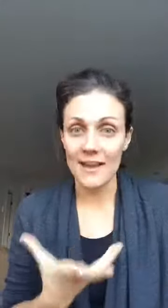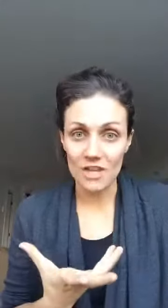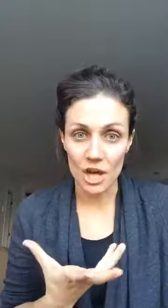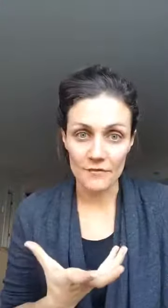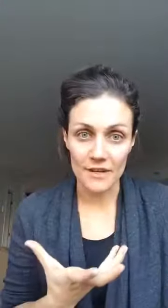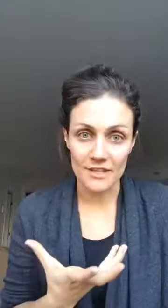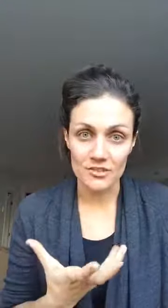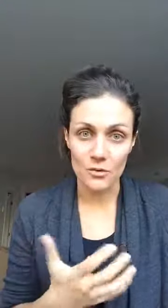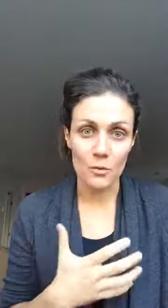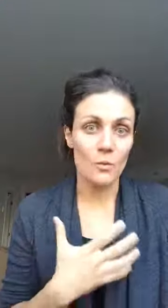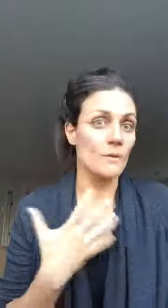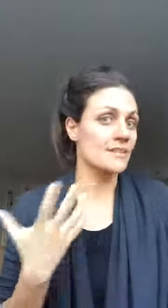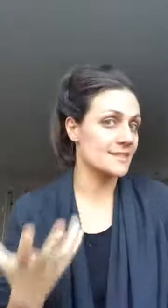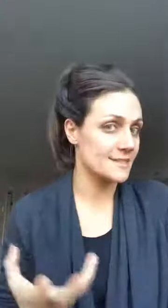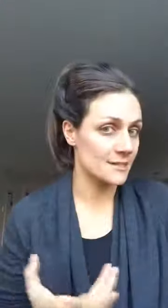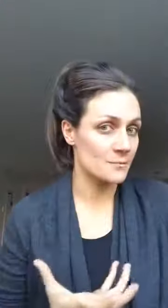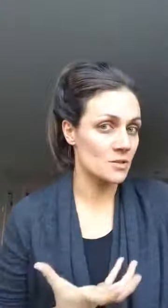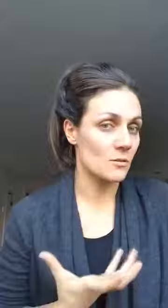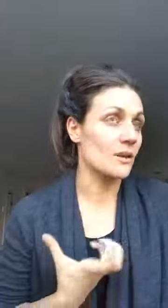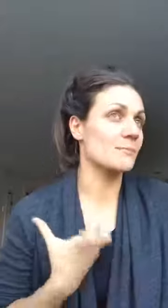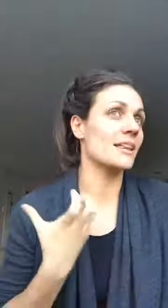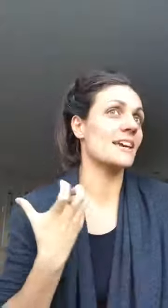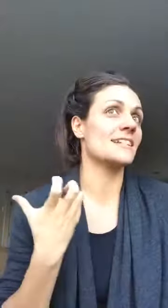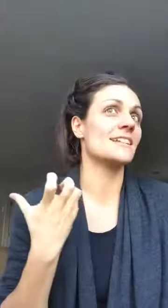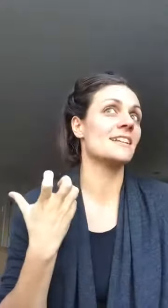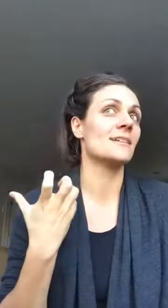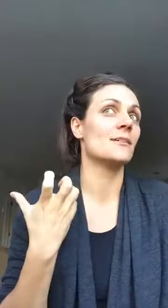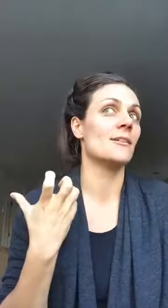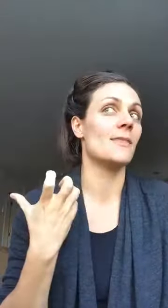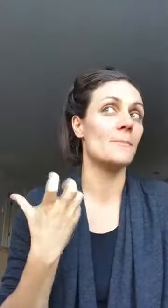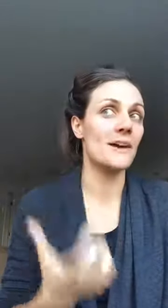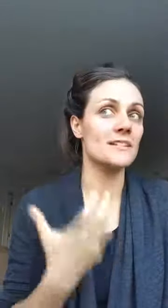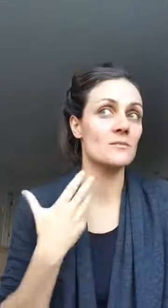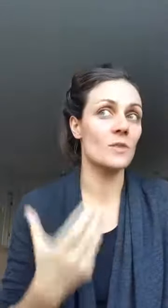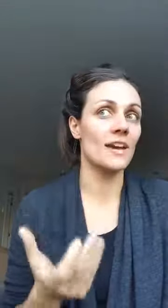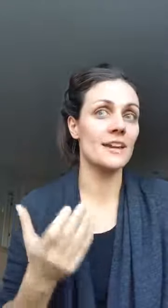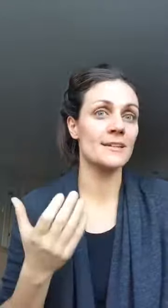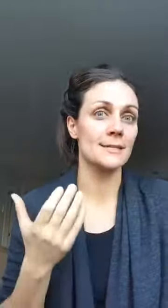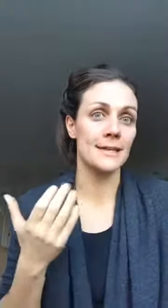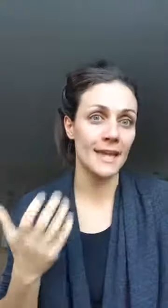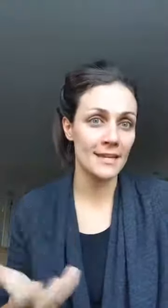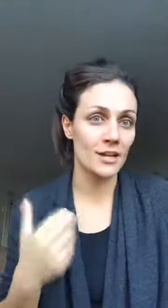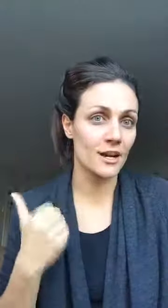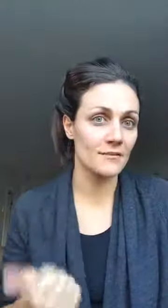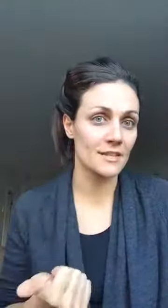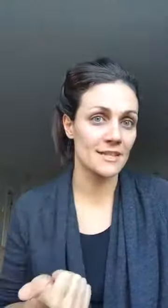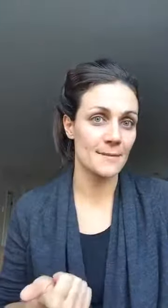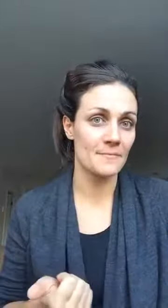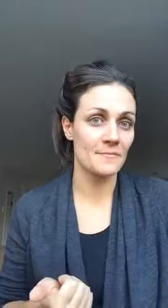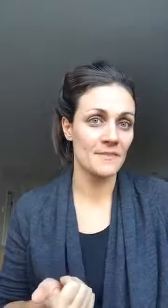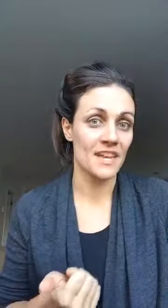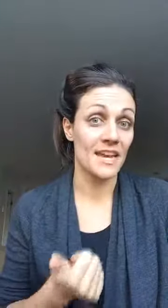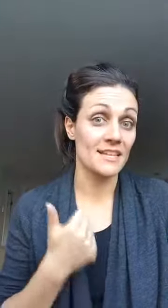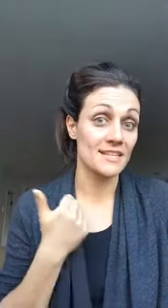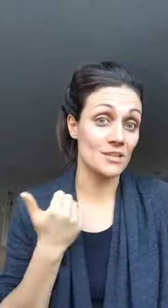the confidence or the systems in place the best way to get your confidence up and to